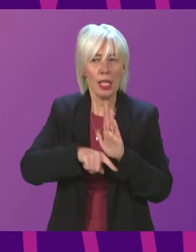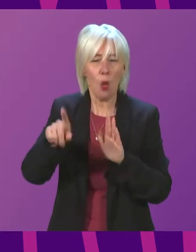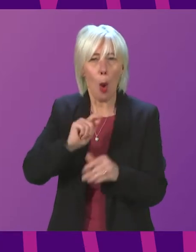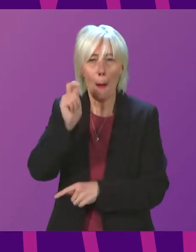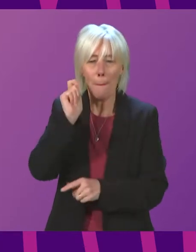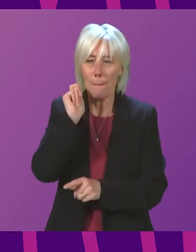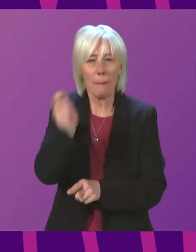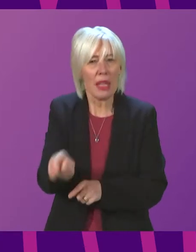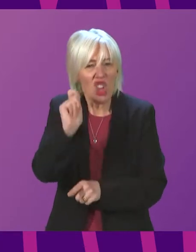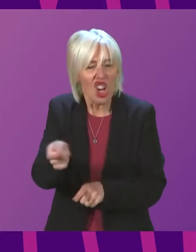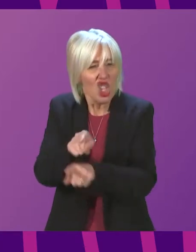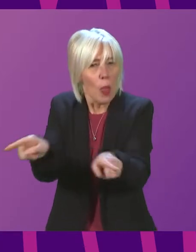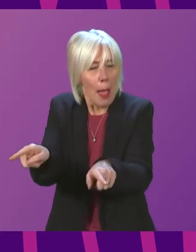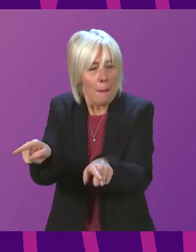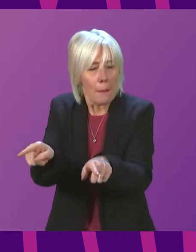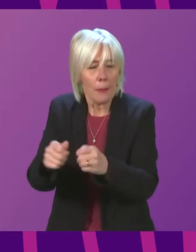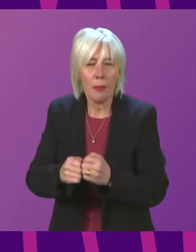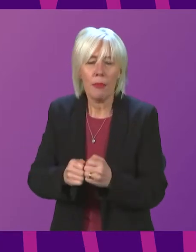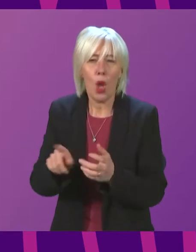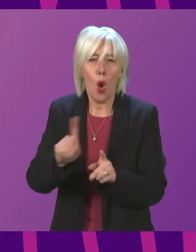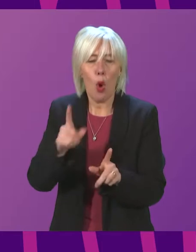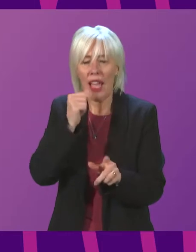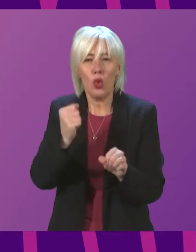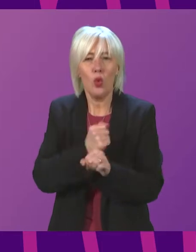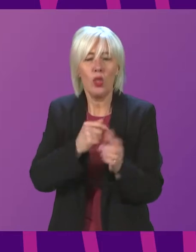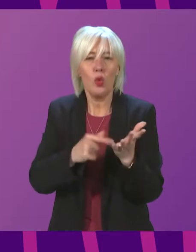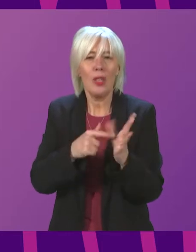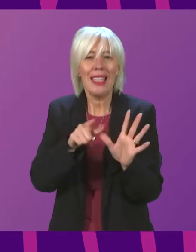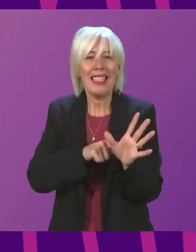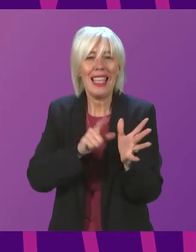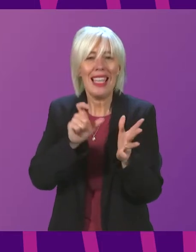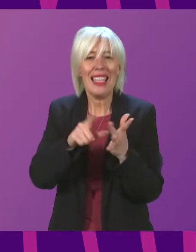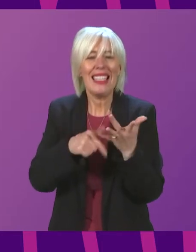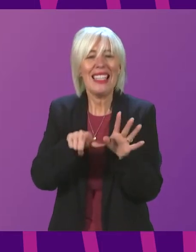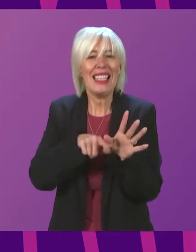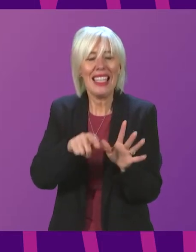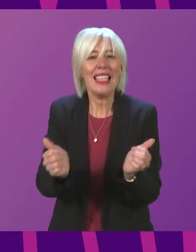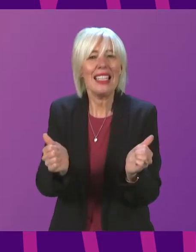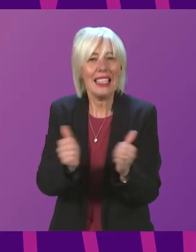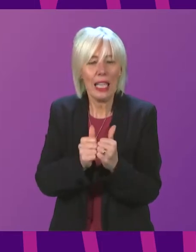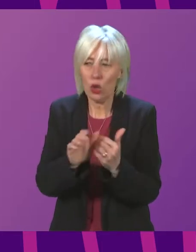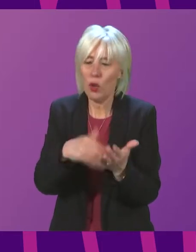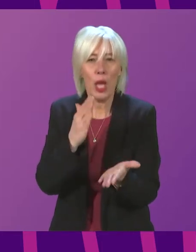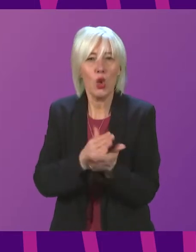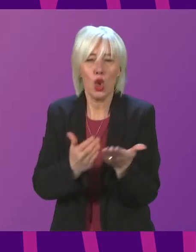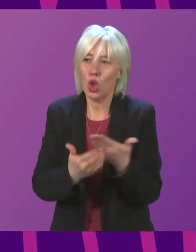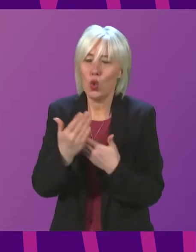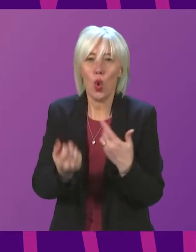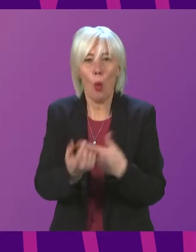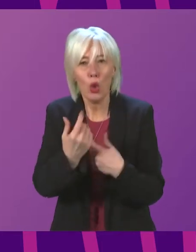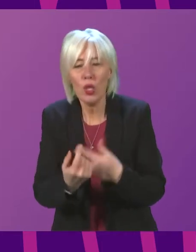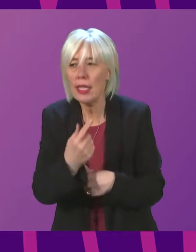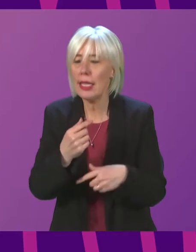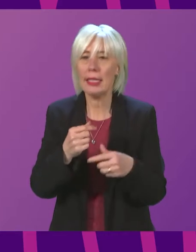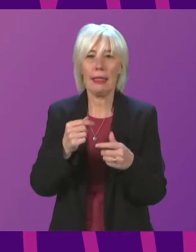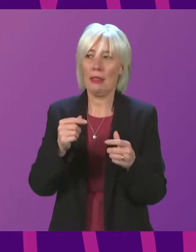support can he bring forward through the Tay Cities deal to ensure that there are new opportunities and support for workers in the months